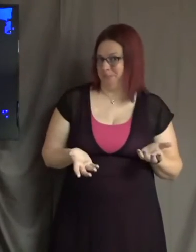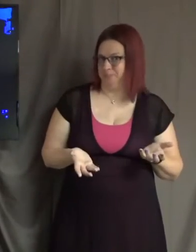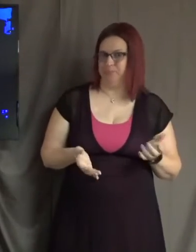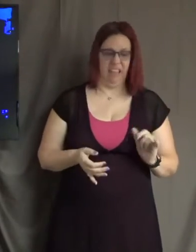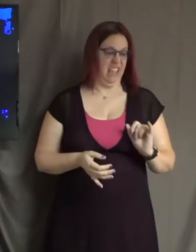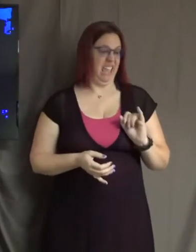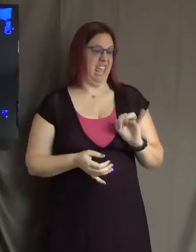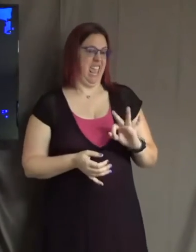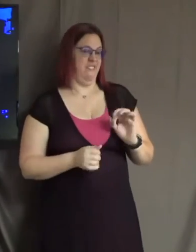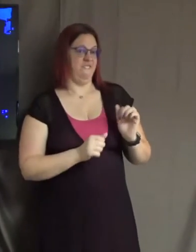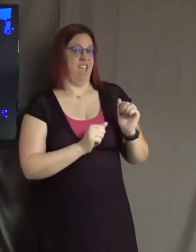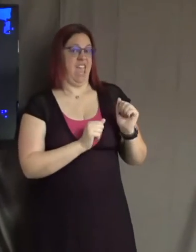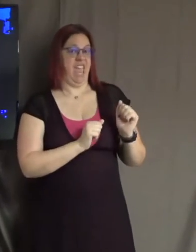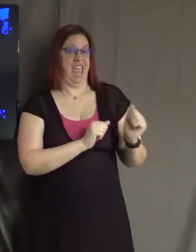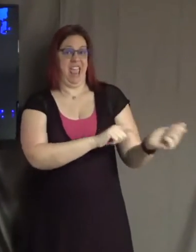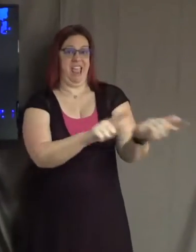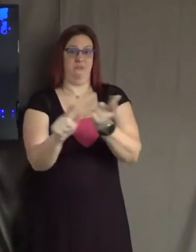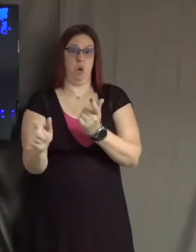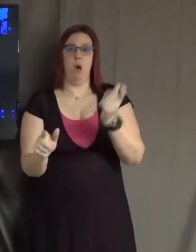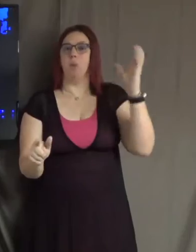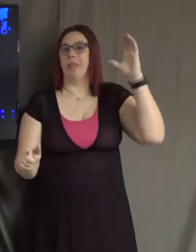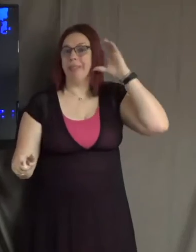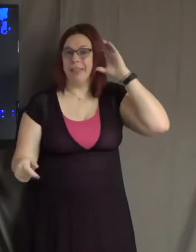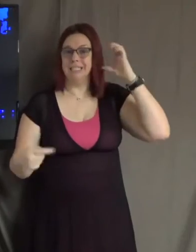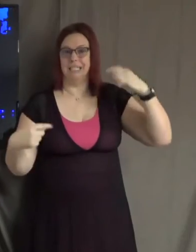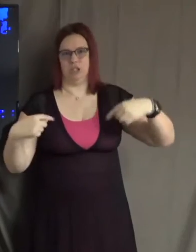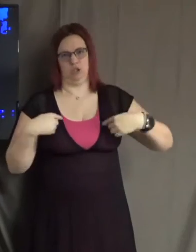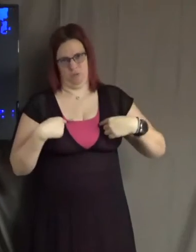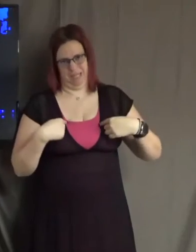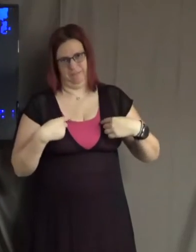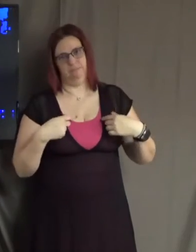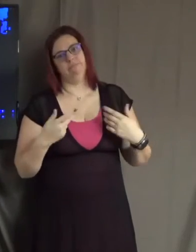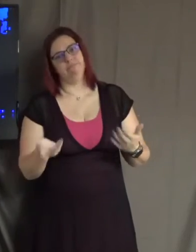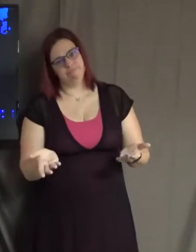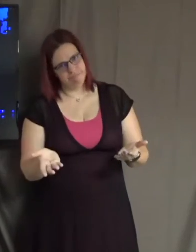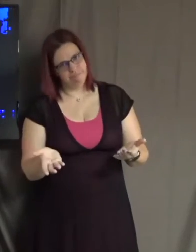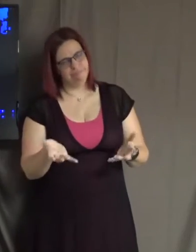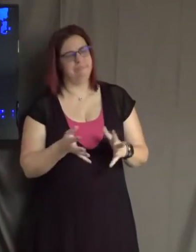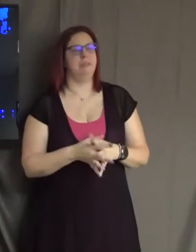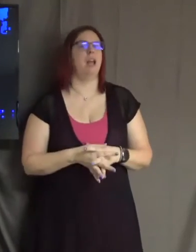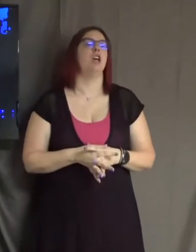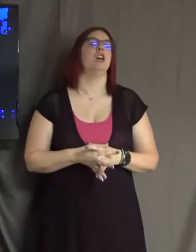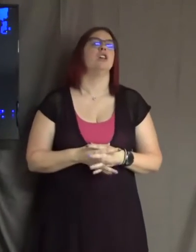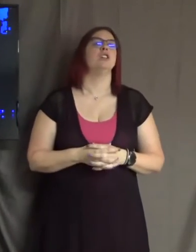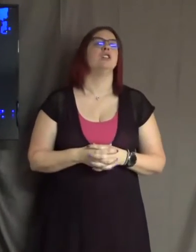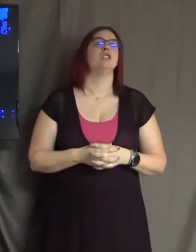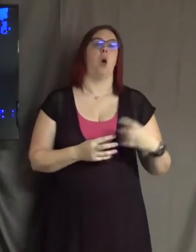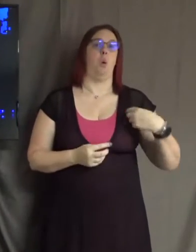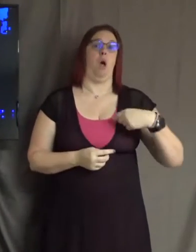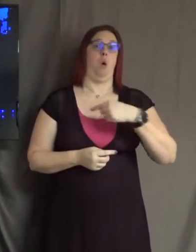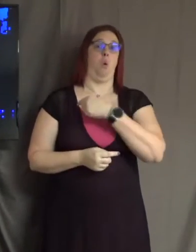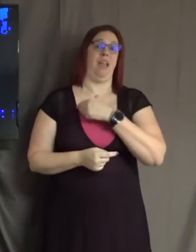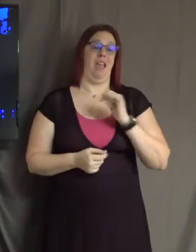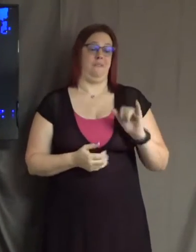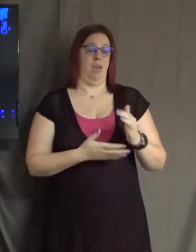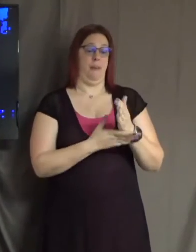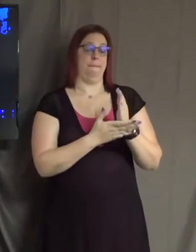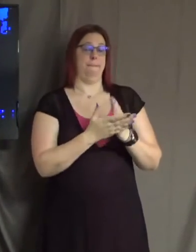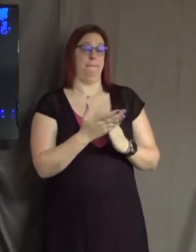to me, things would be a lot better. And so we we have this part of our brain that we have to admit